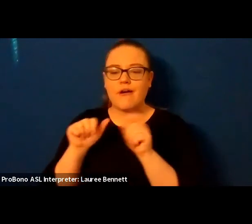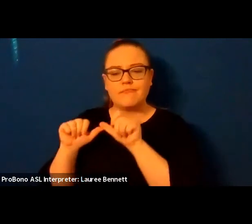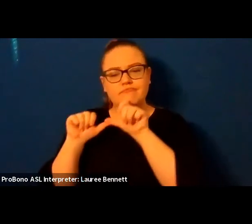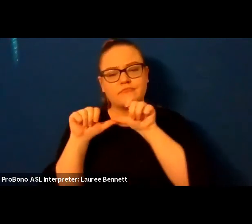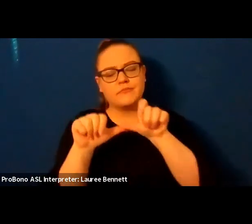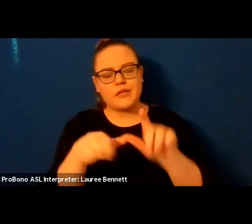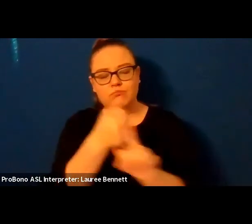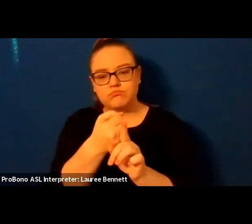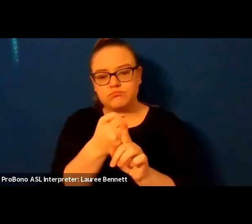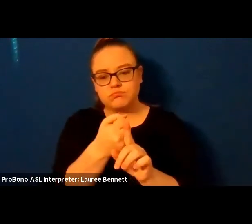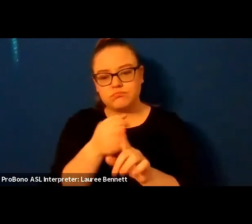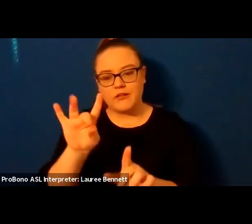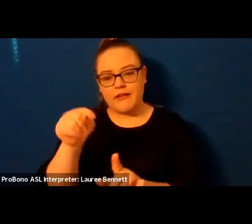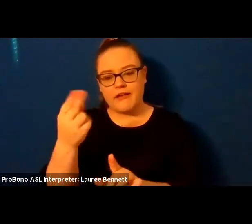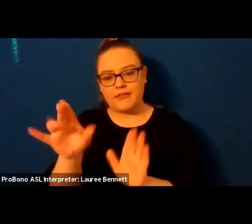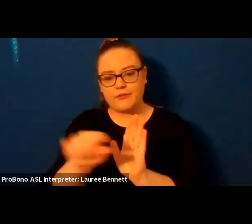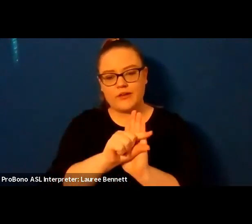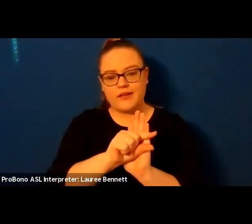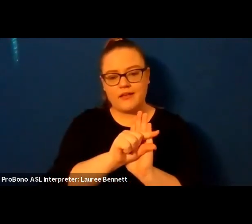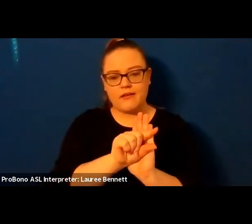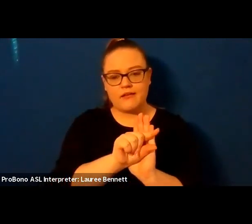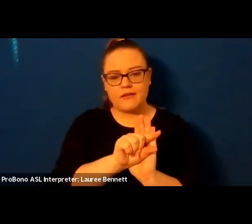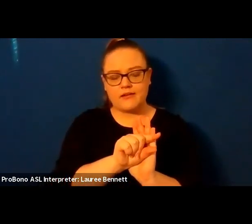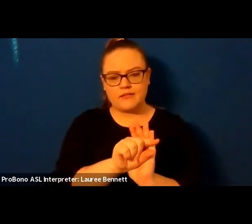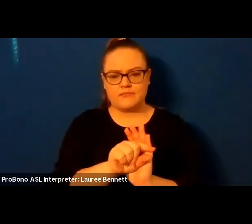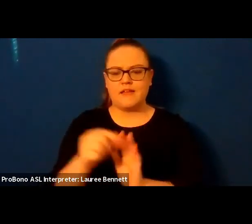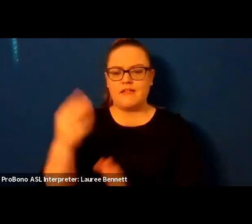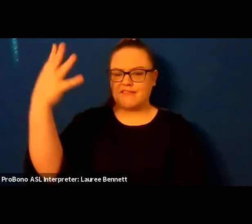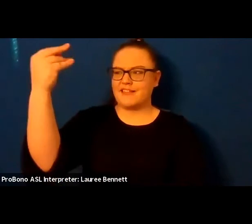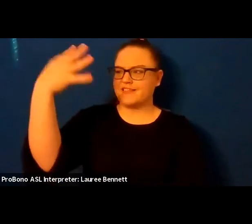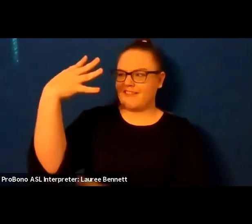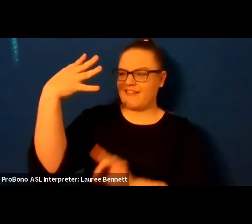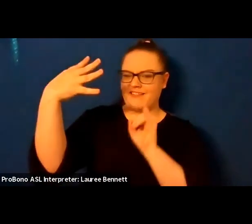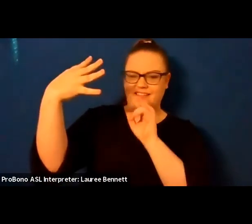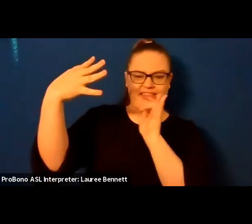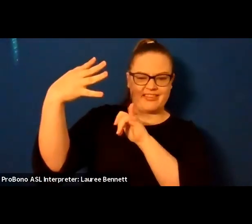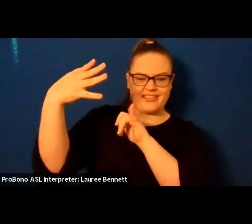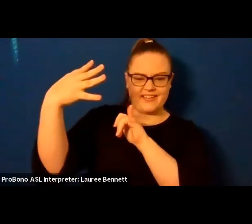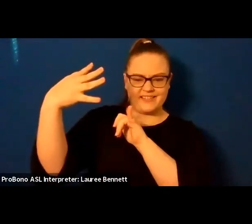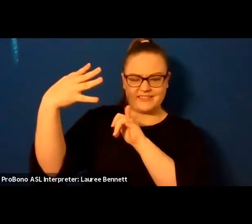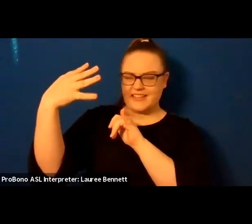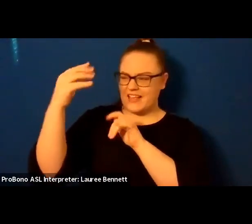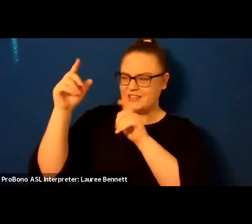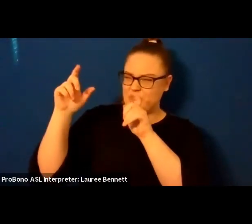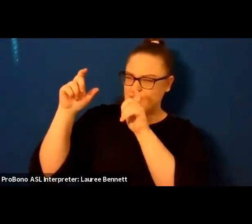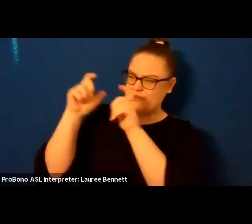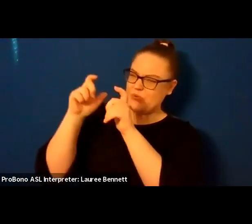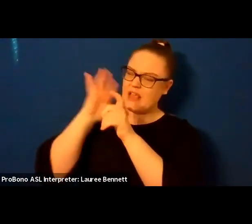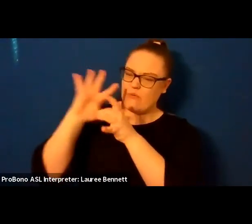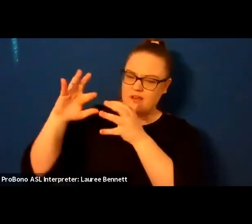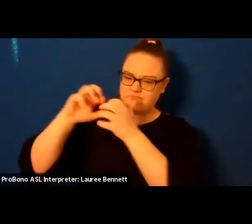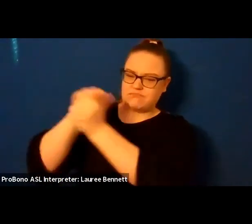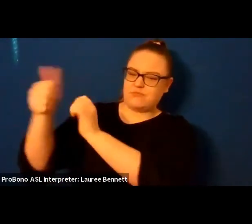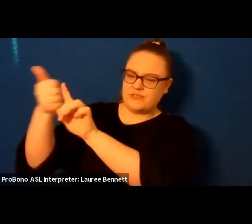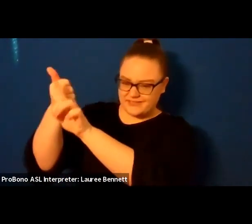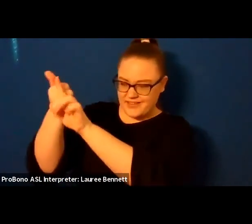when they tell us the sun's a yellow dwarf burning itself out meet my son he's